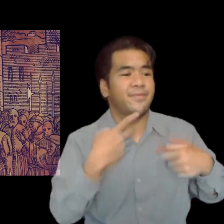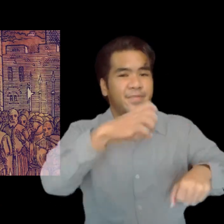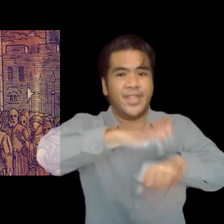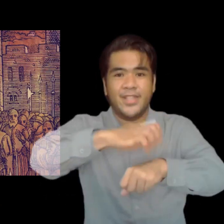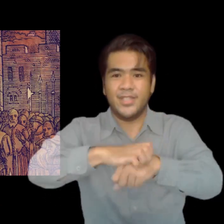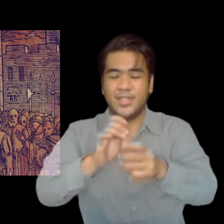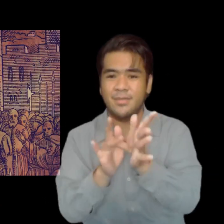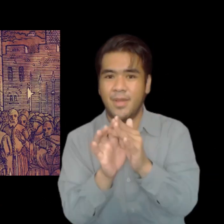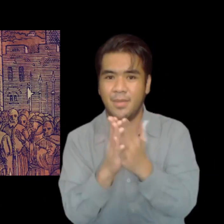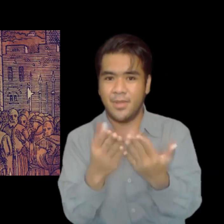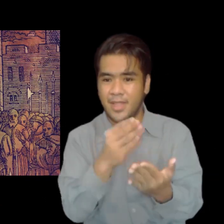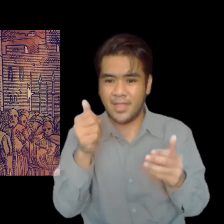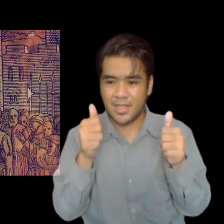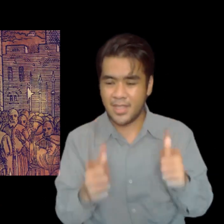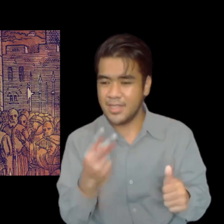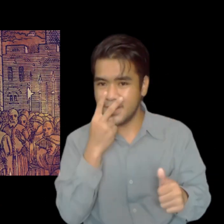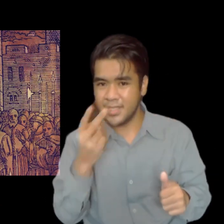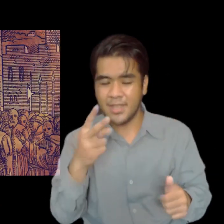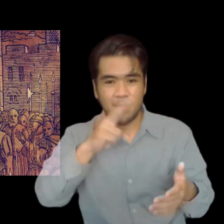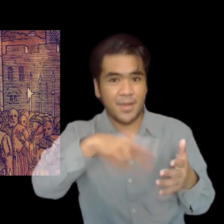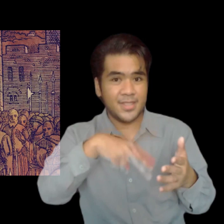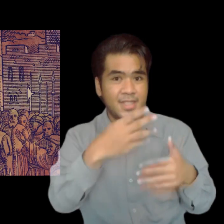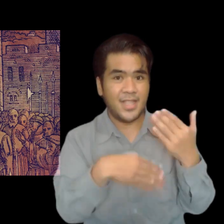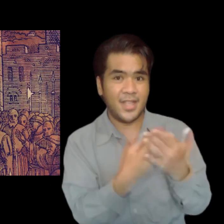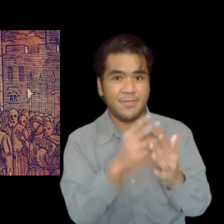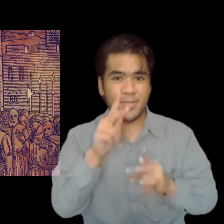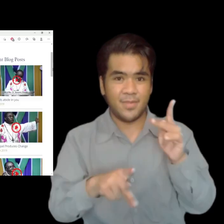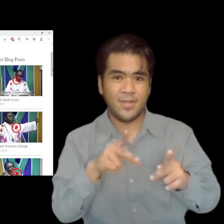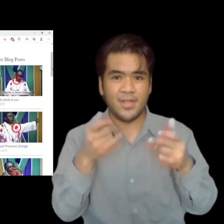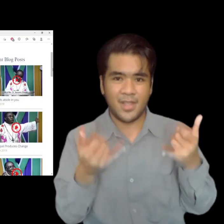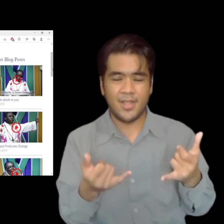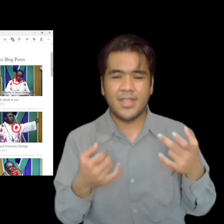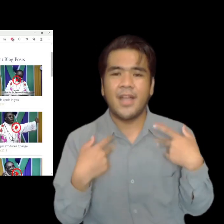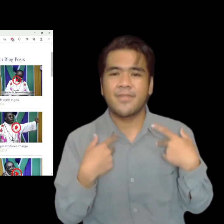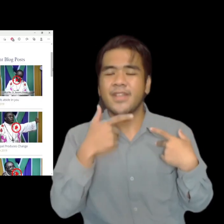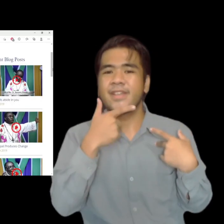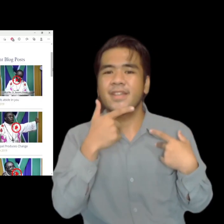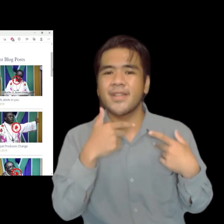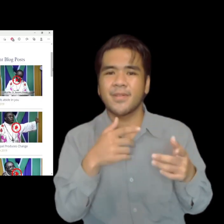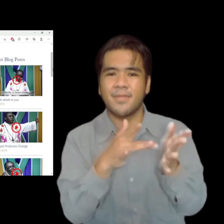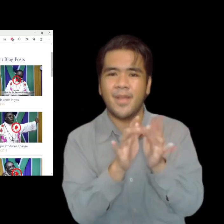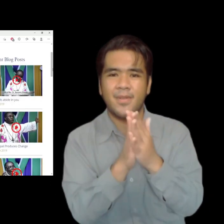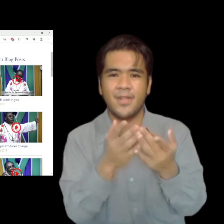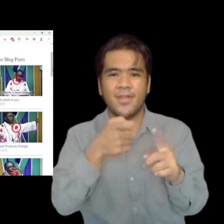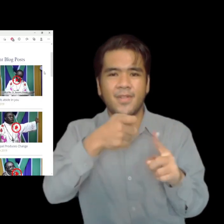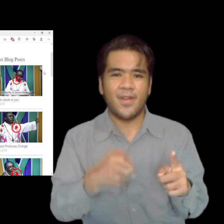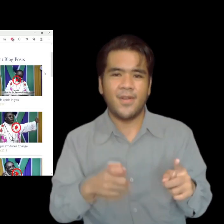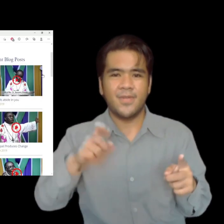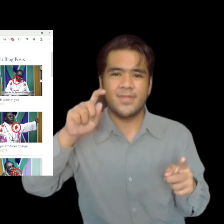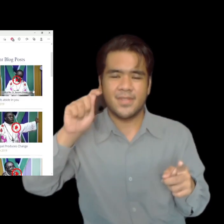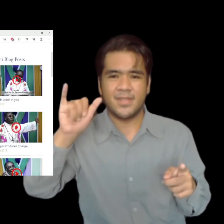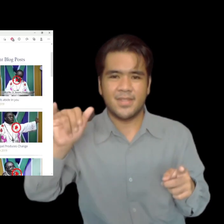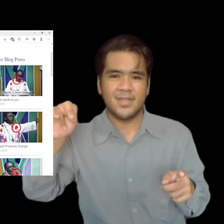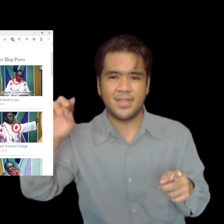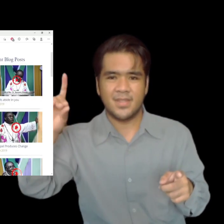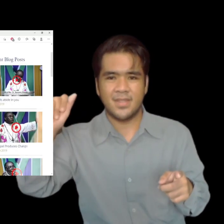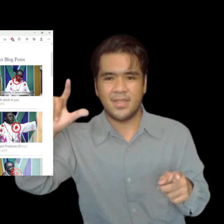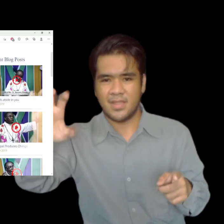captured and killed by strangling and burning at the stake. But before Tyndale died in 1536, this was his dying prayer to